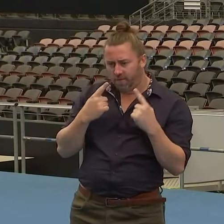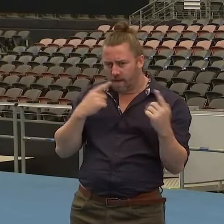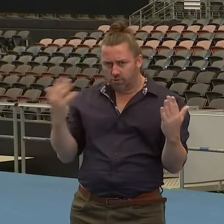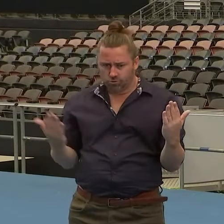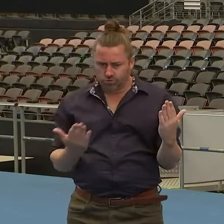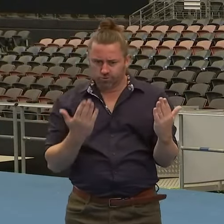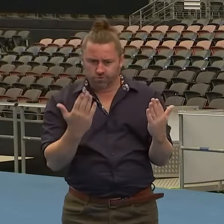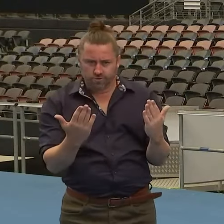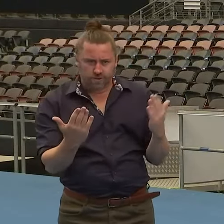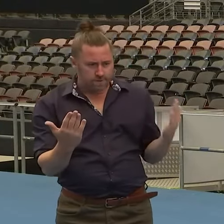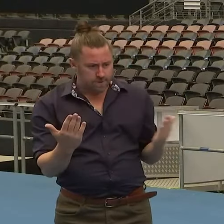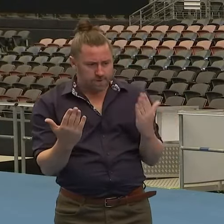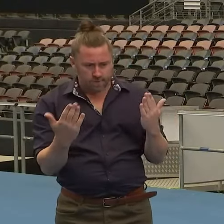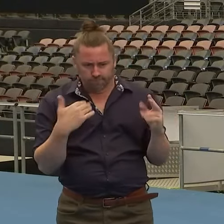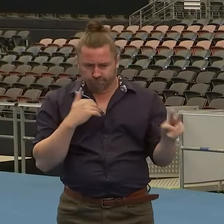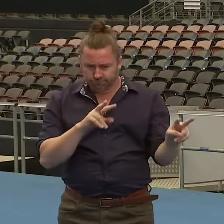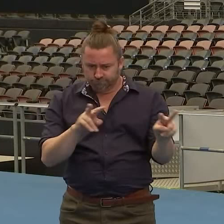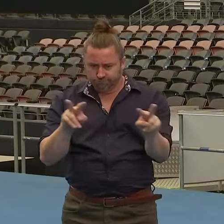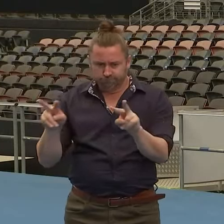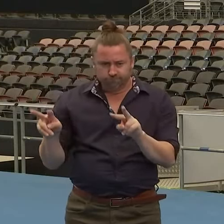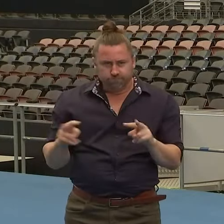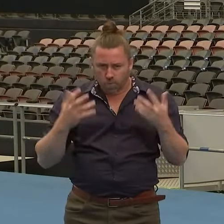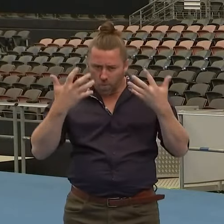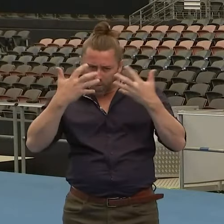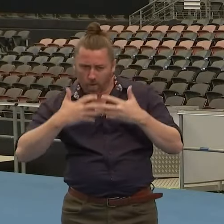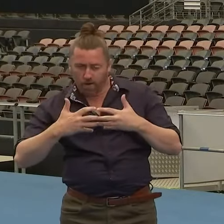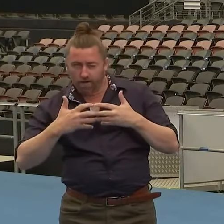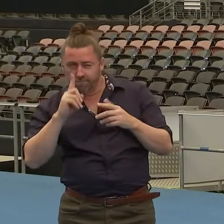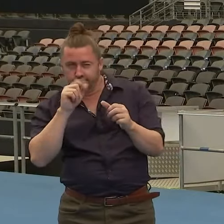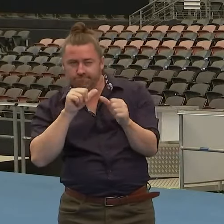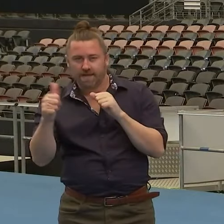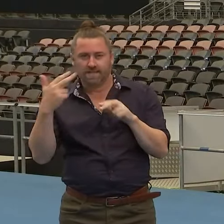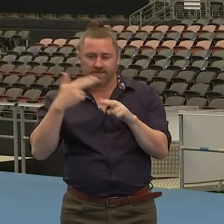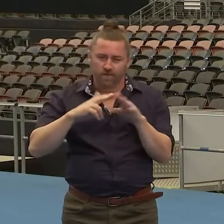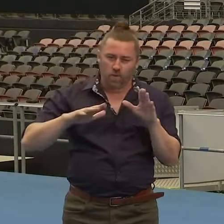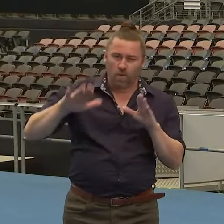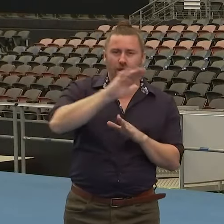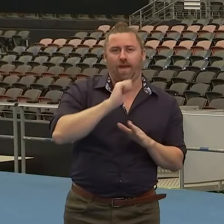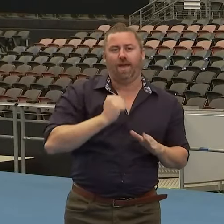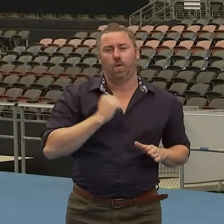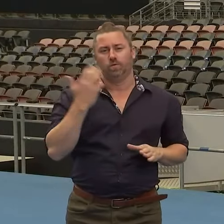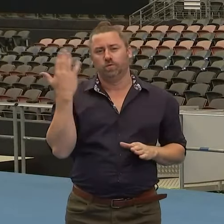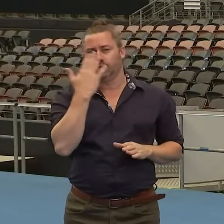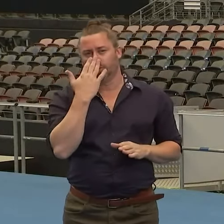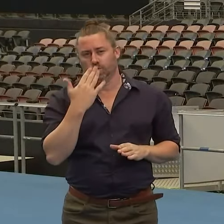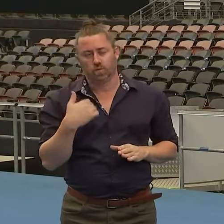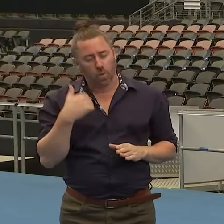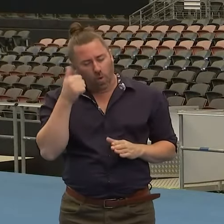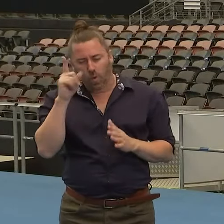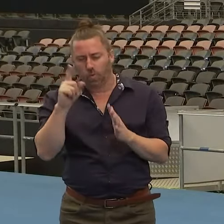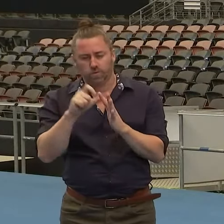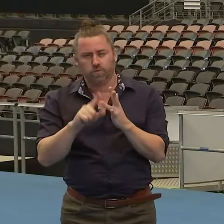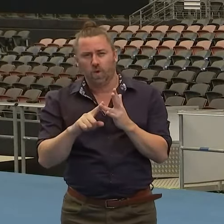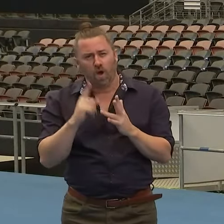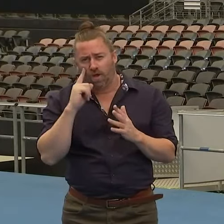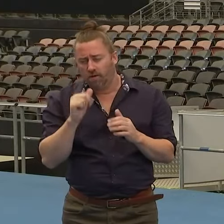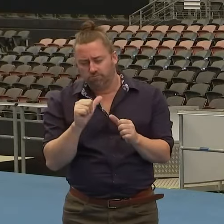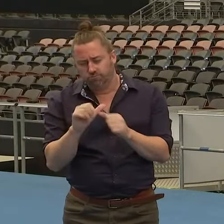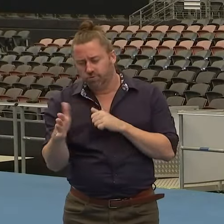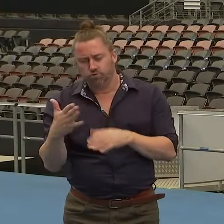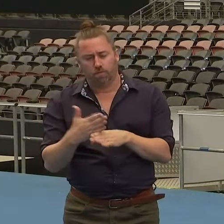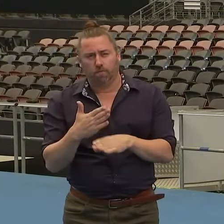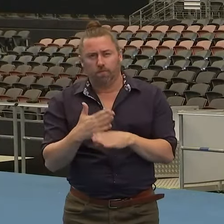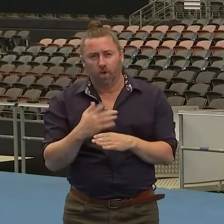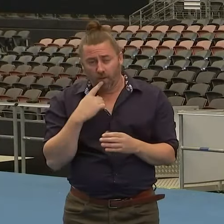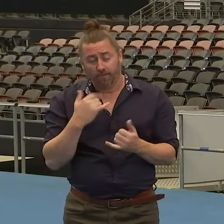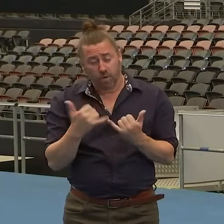exercised their, what they needed to do in schools exceptionally. And I'm very